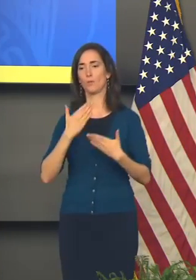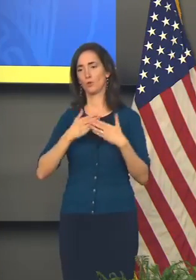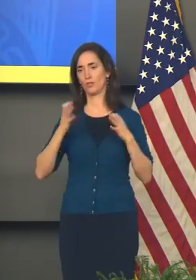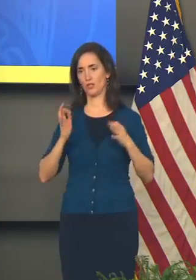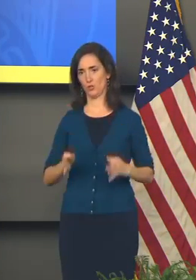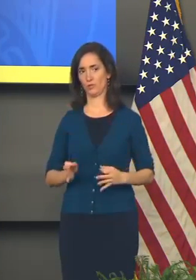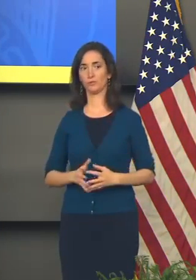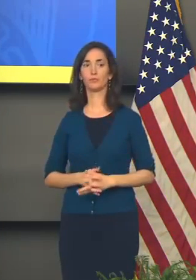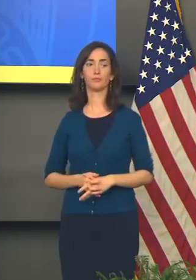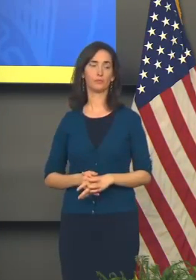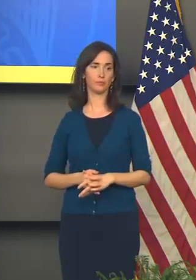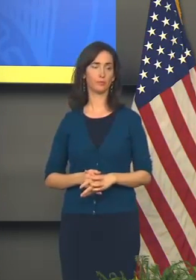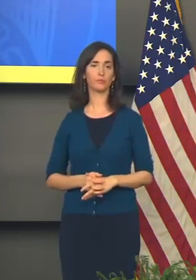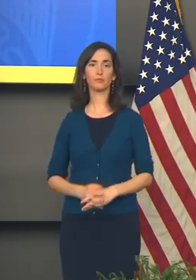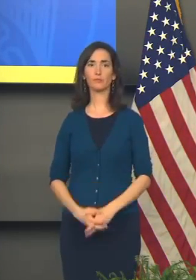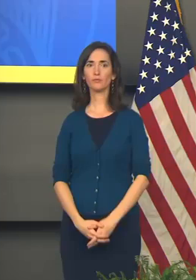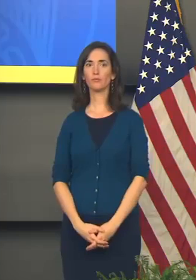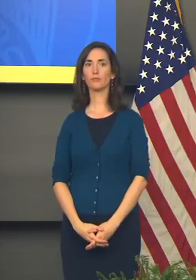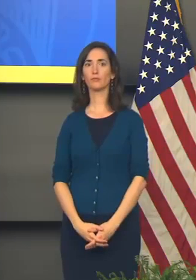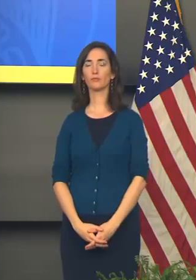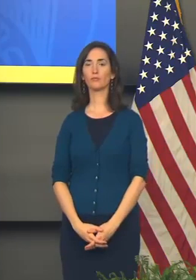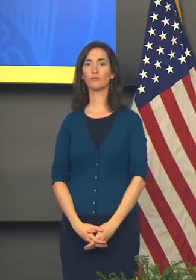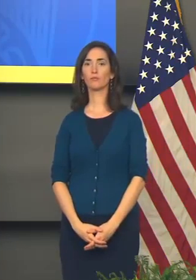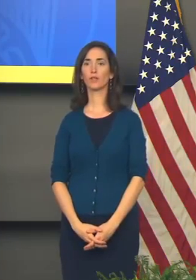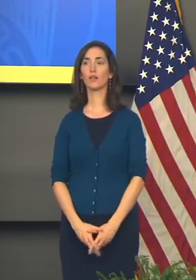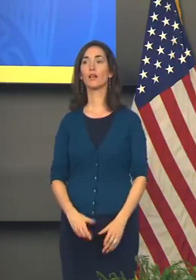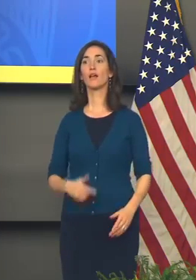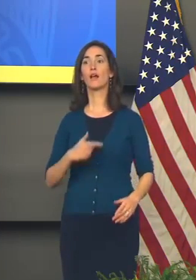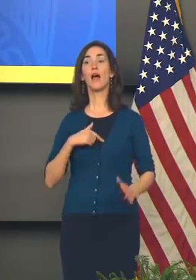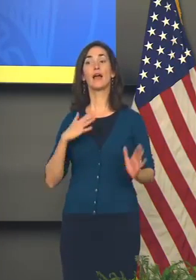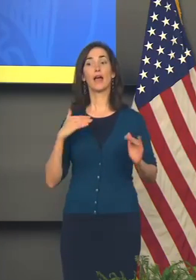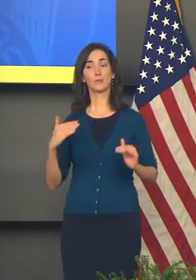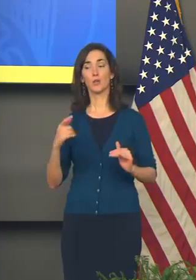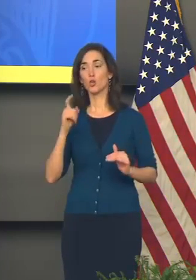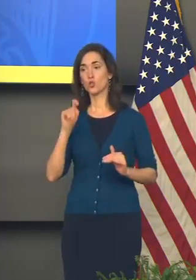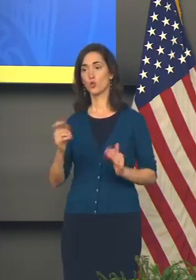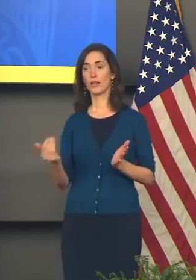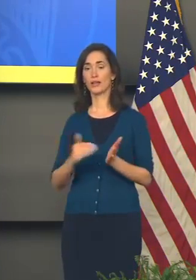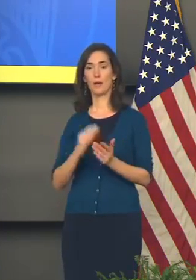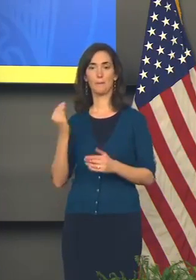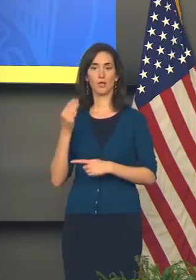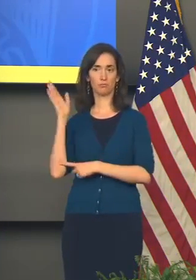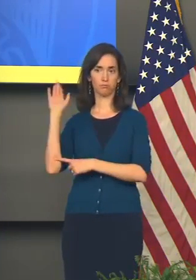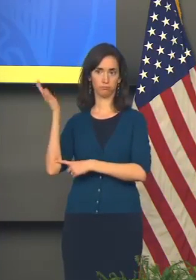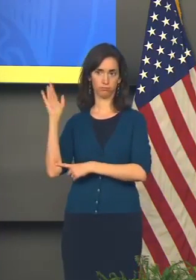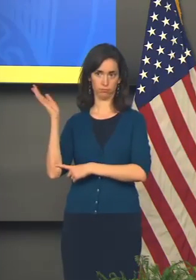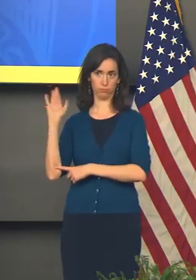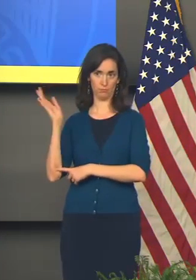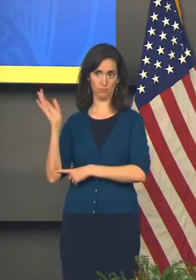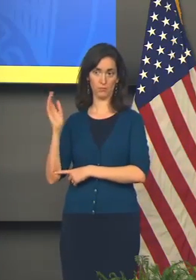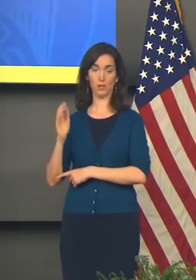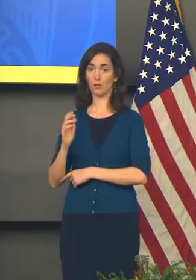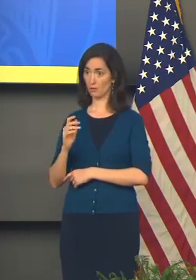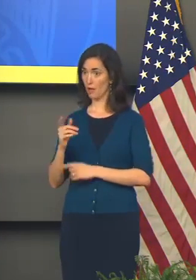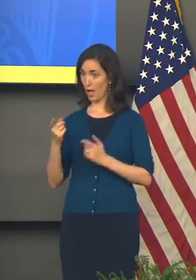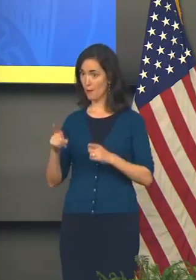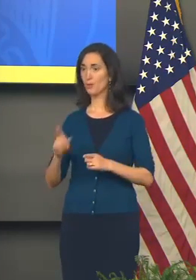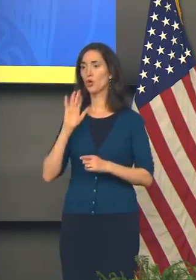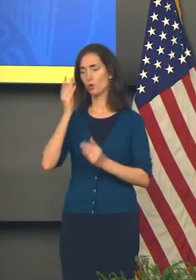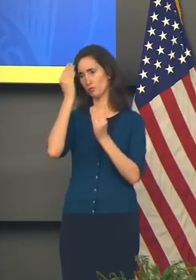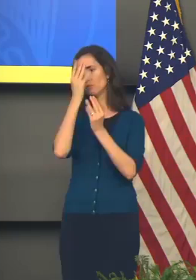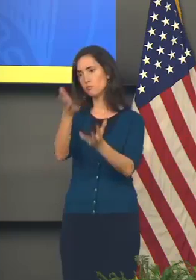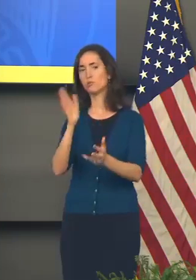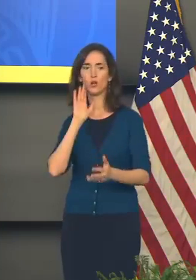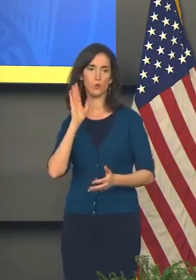I anticipate that we will be having a press conference on Monday. If so, we'll be putting that